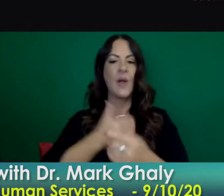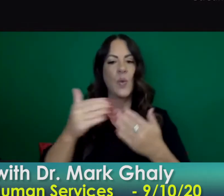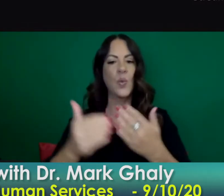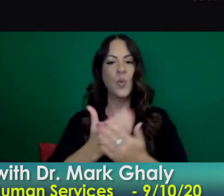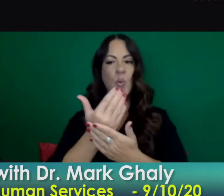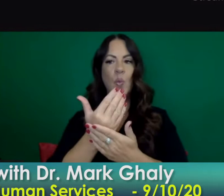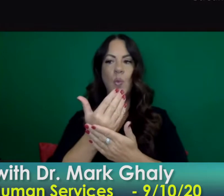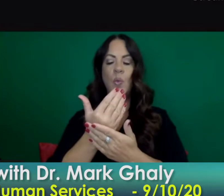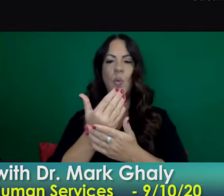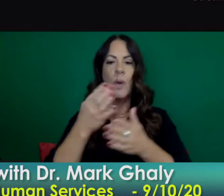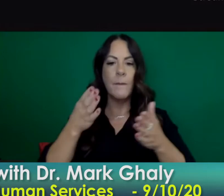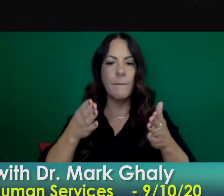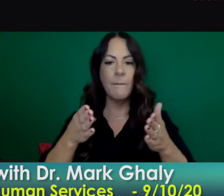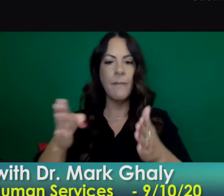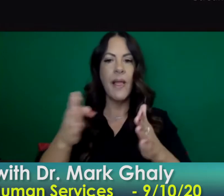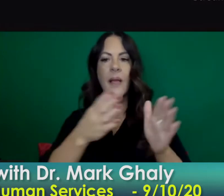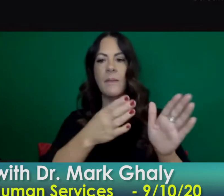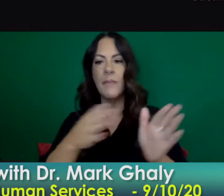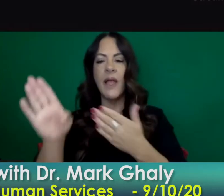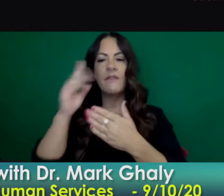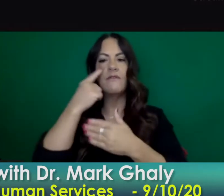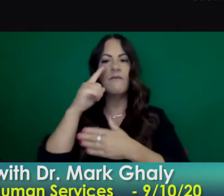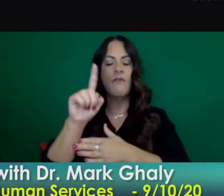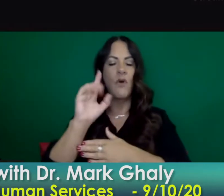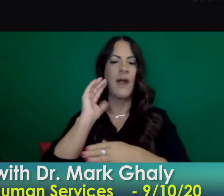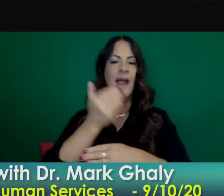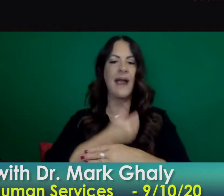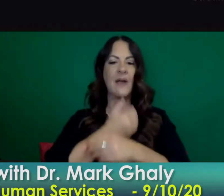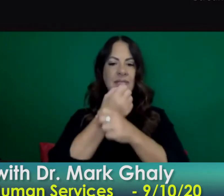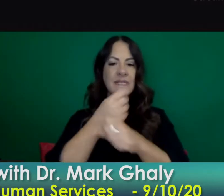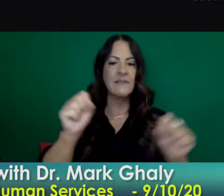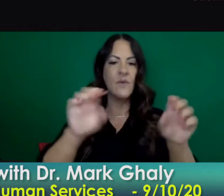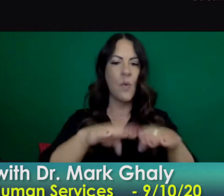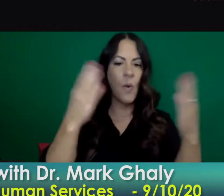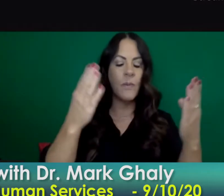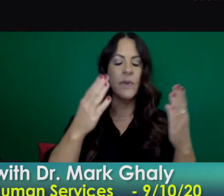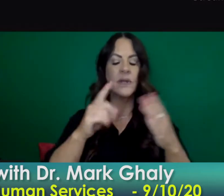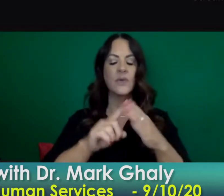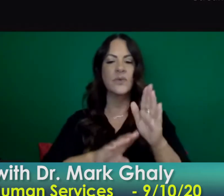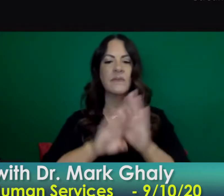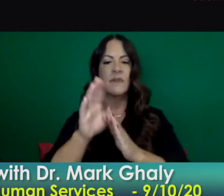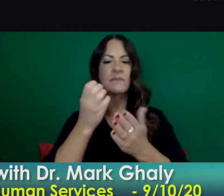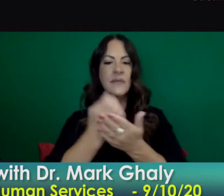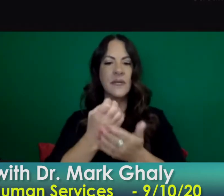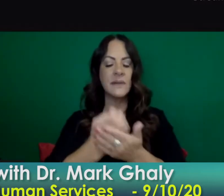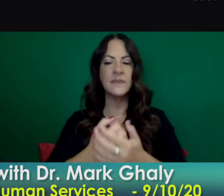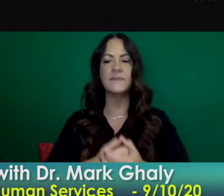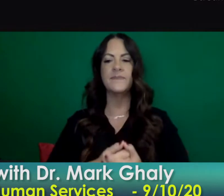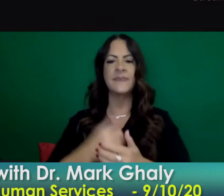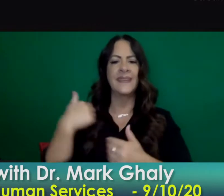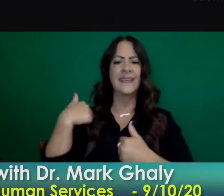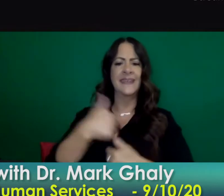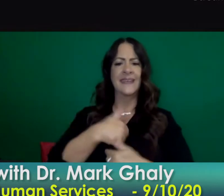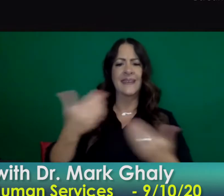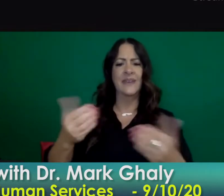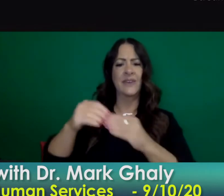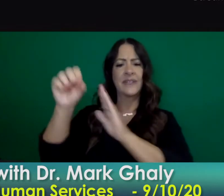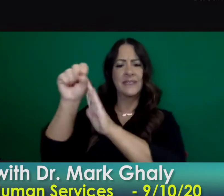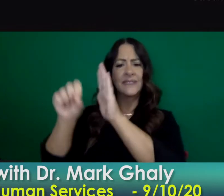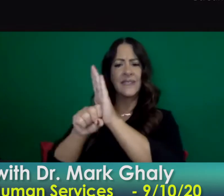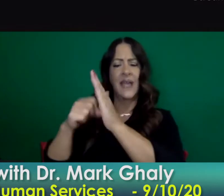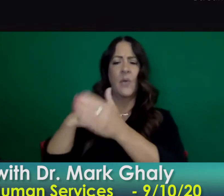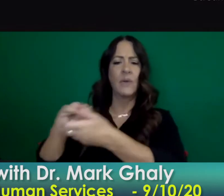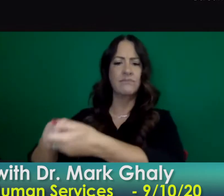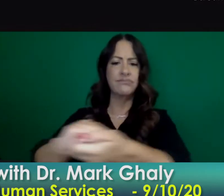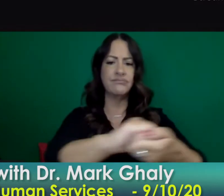economy, an equity measure that the state continues to work hard with local partners, the